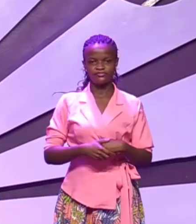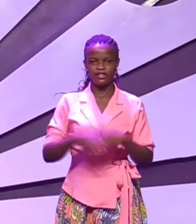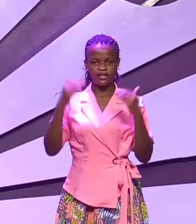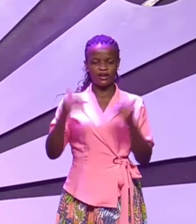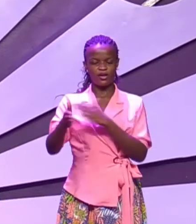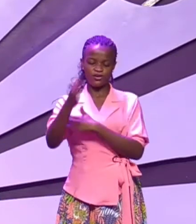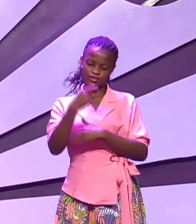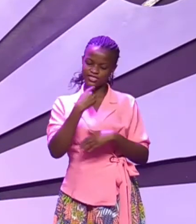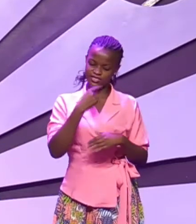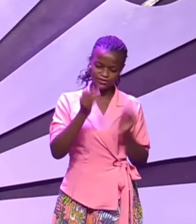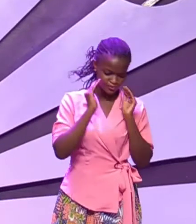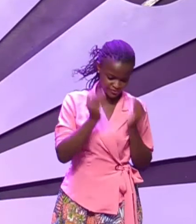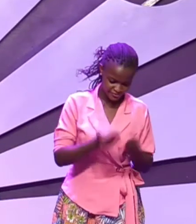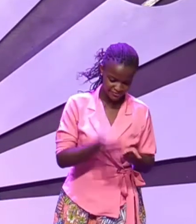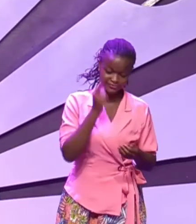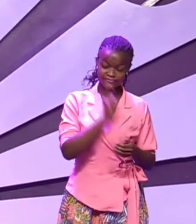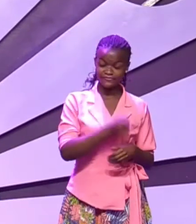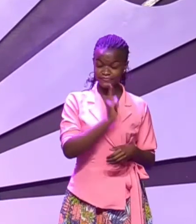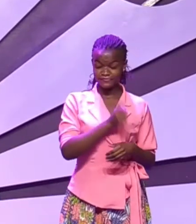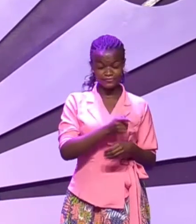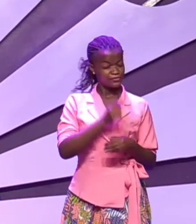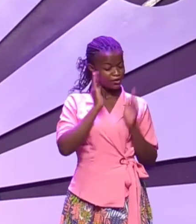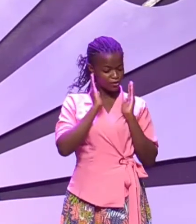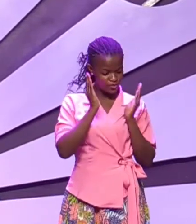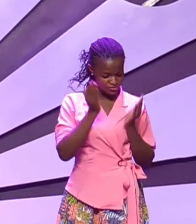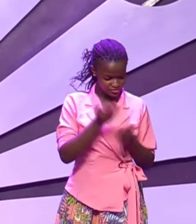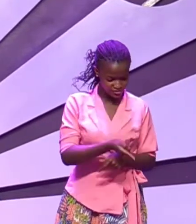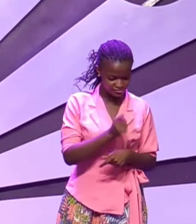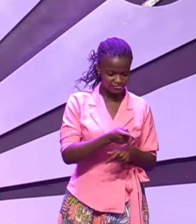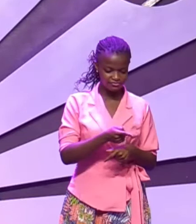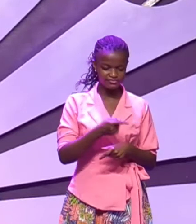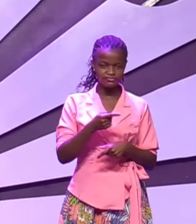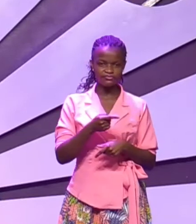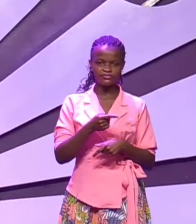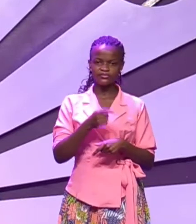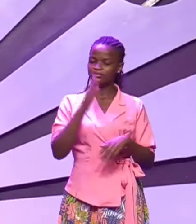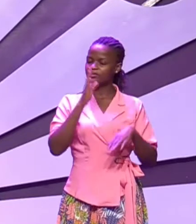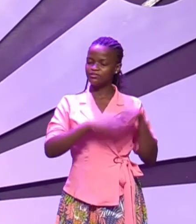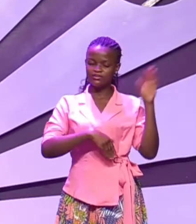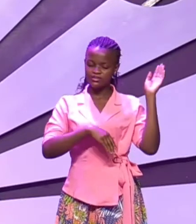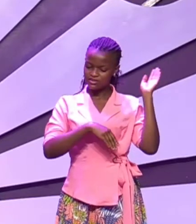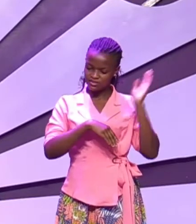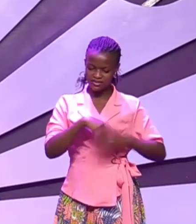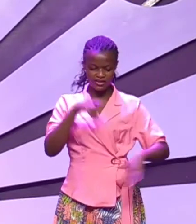So God tells him Moses are not allowed enter the promised land